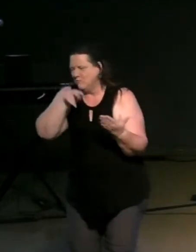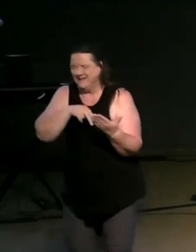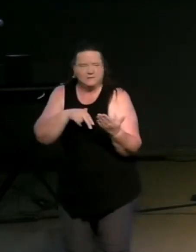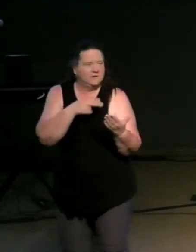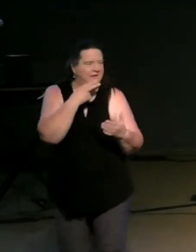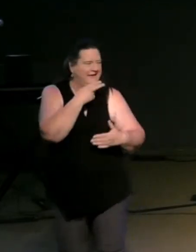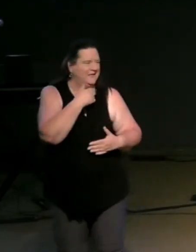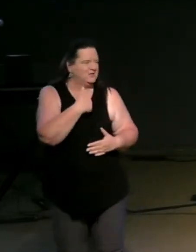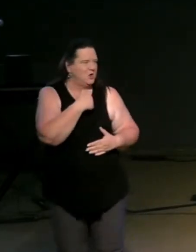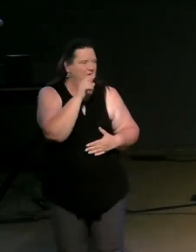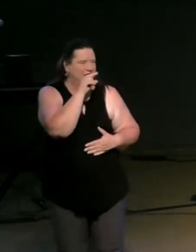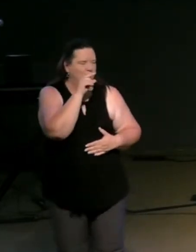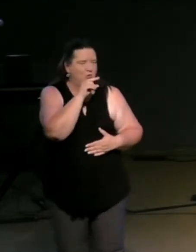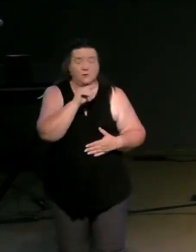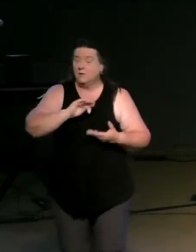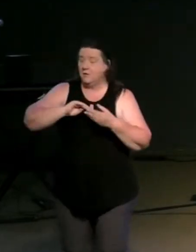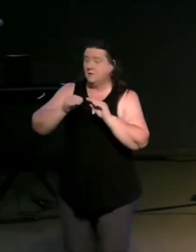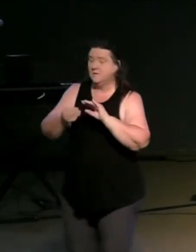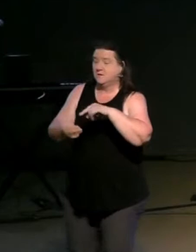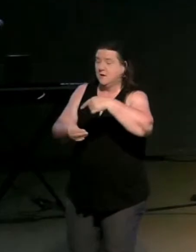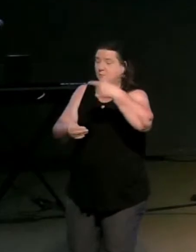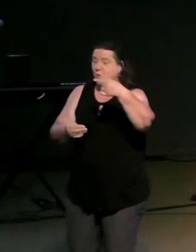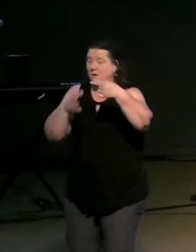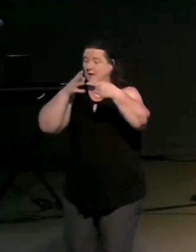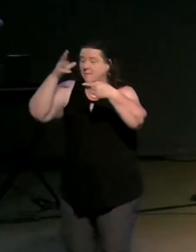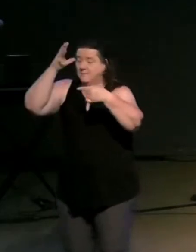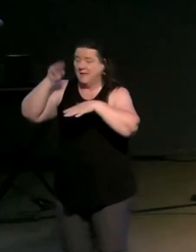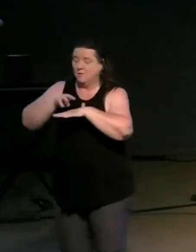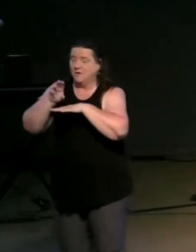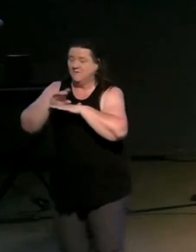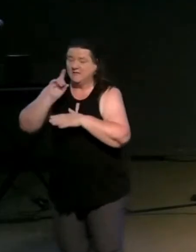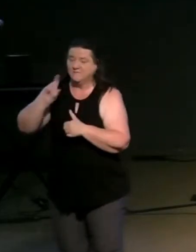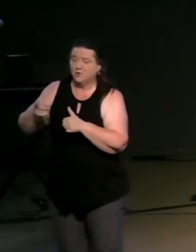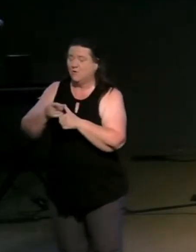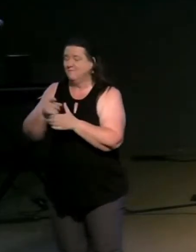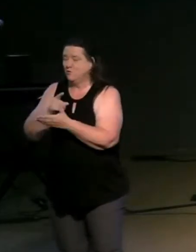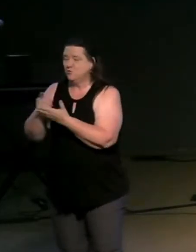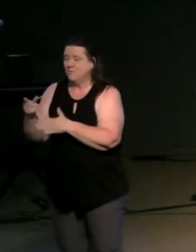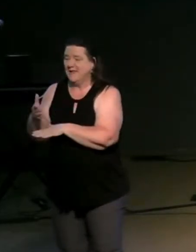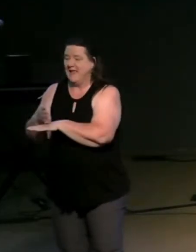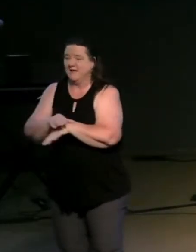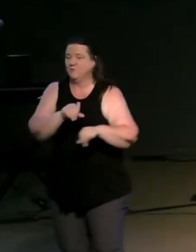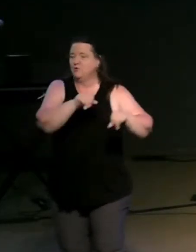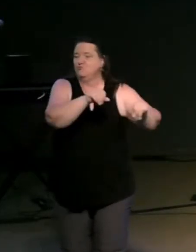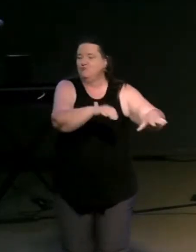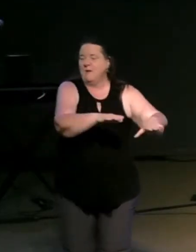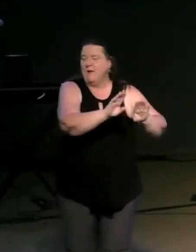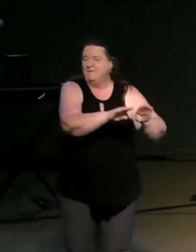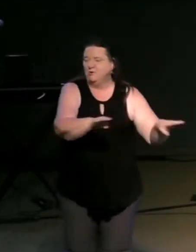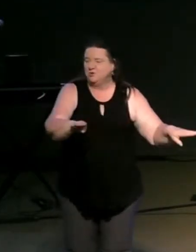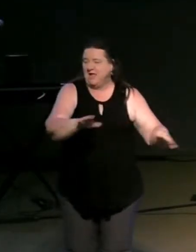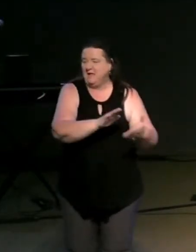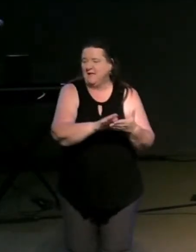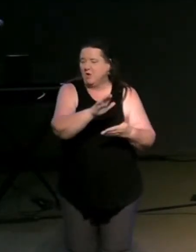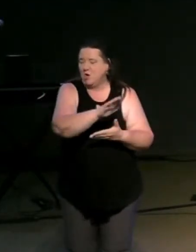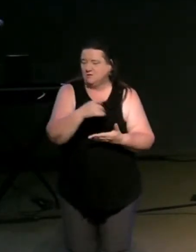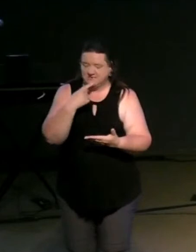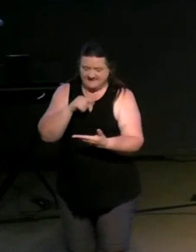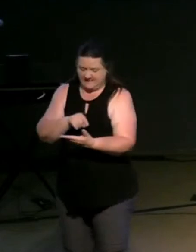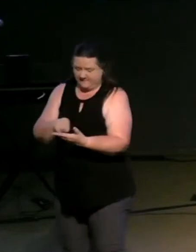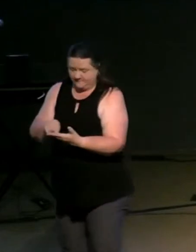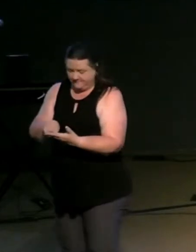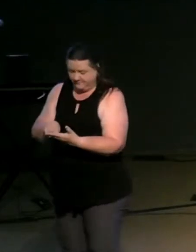and uh the number one top parent advice on the first week after you drop off your child said this